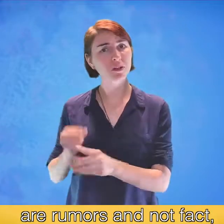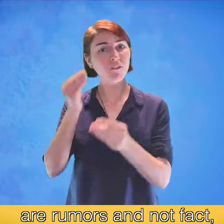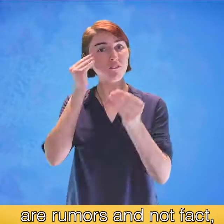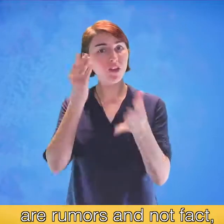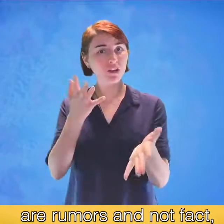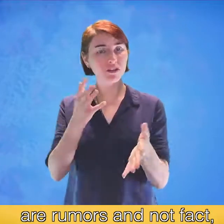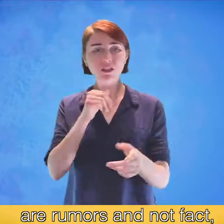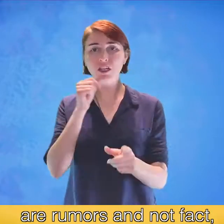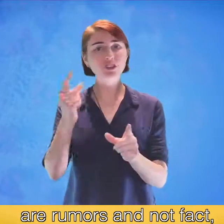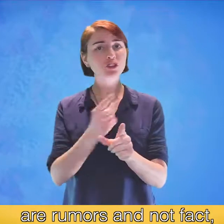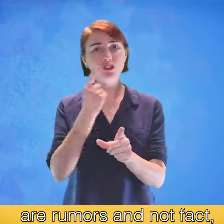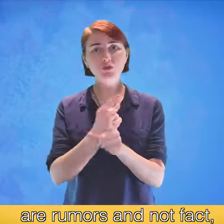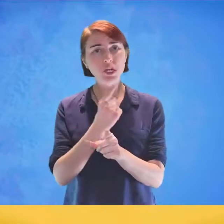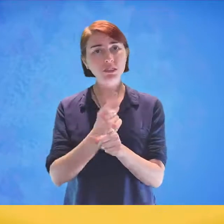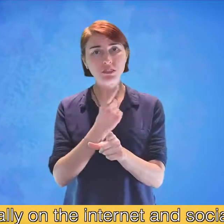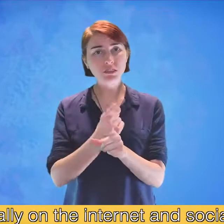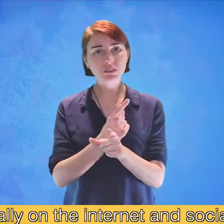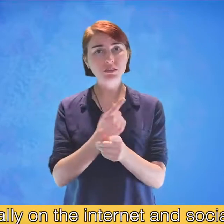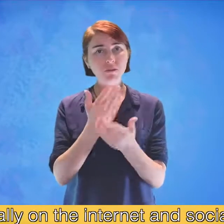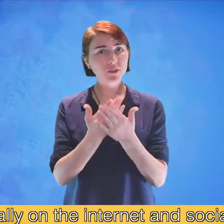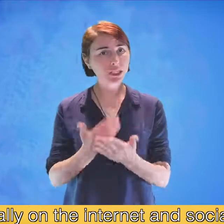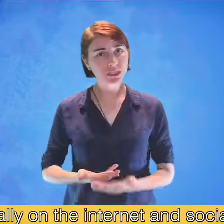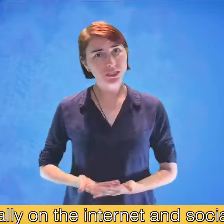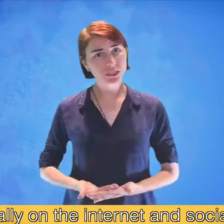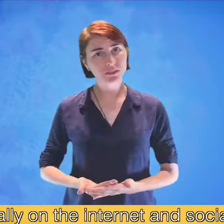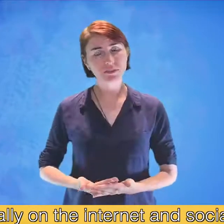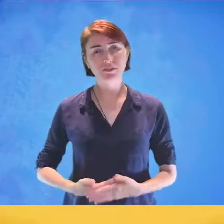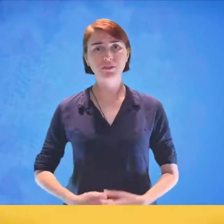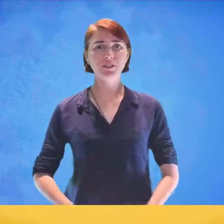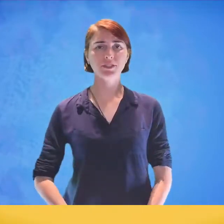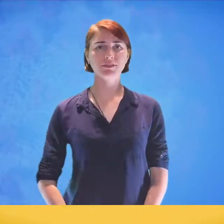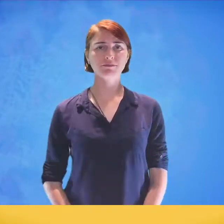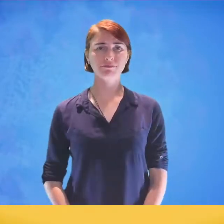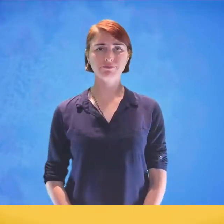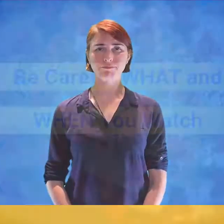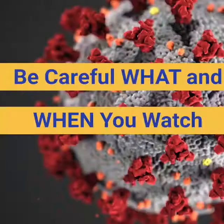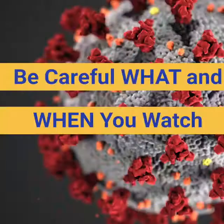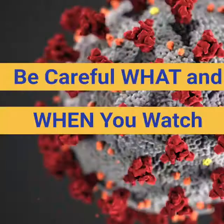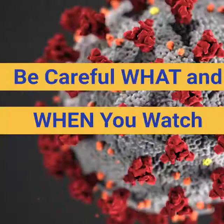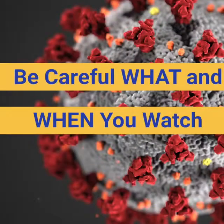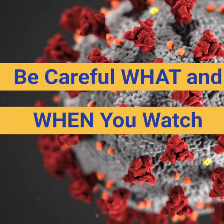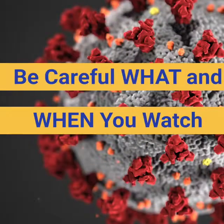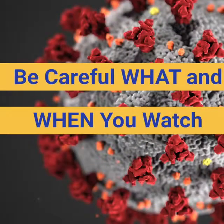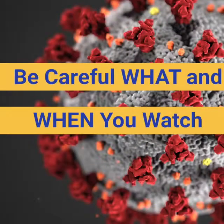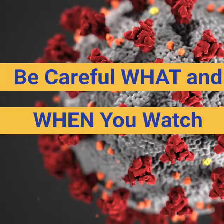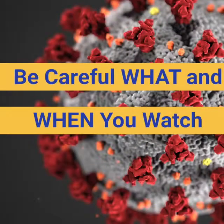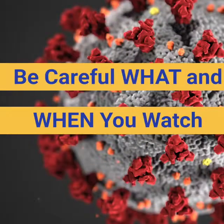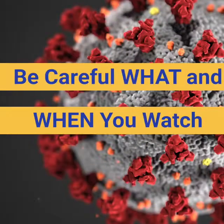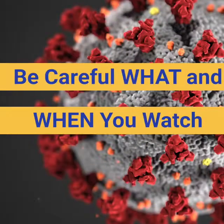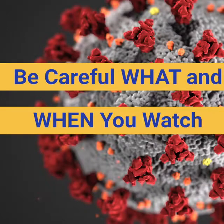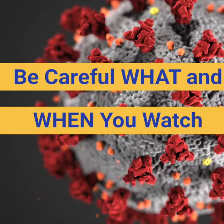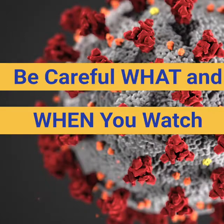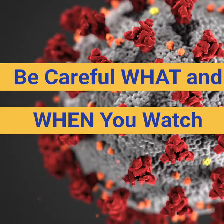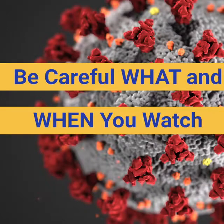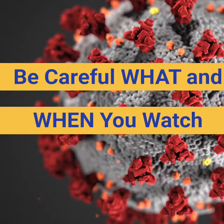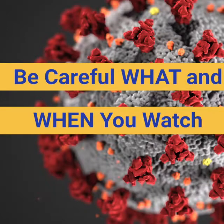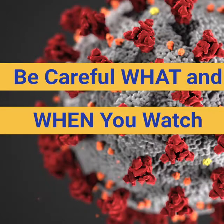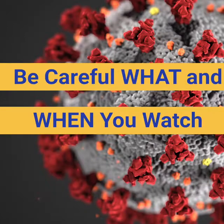rumors and not fact, especially on the internet and social media. Be careful what and